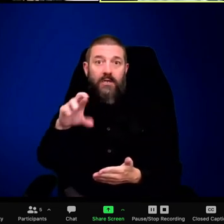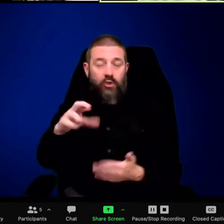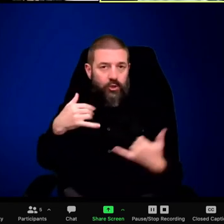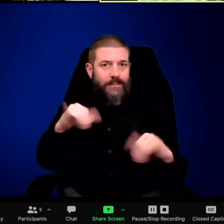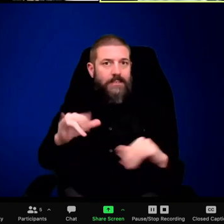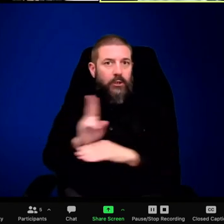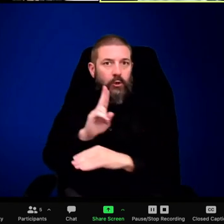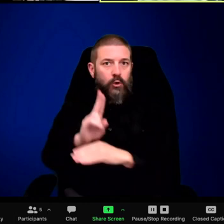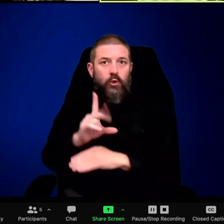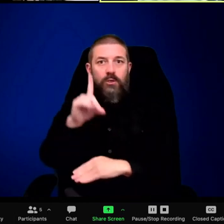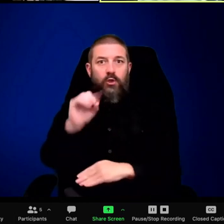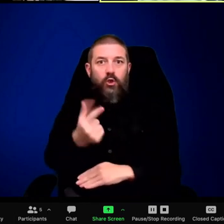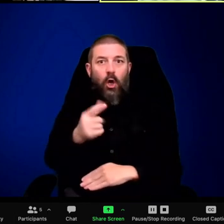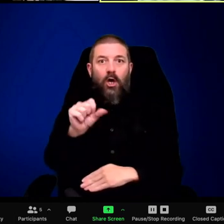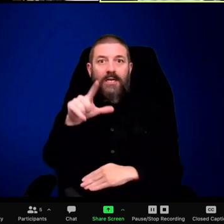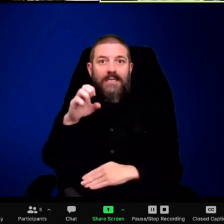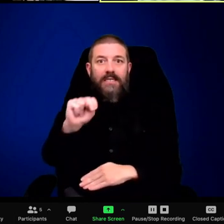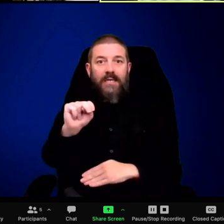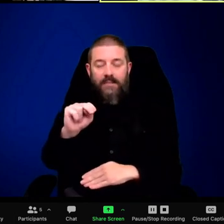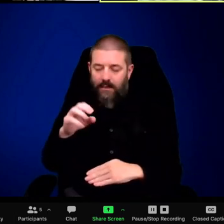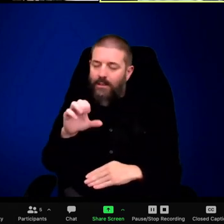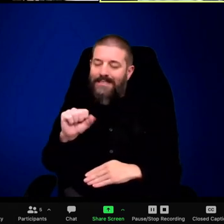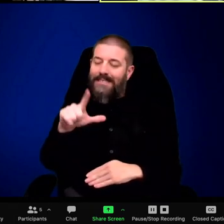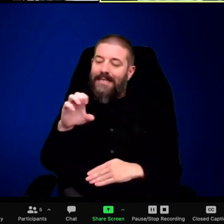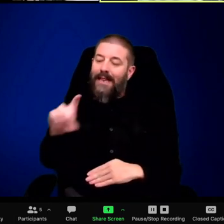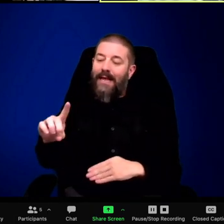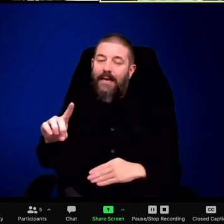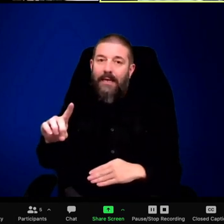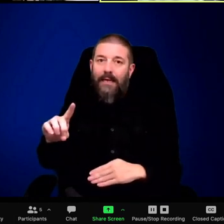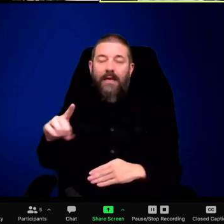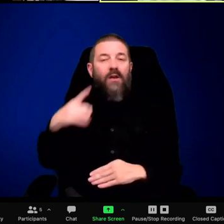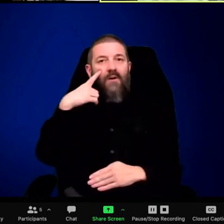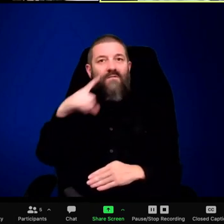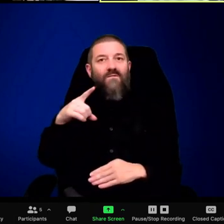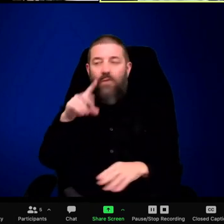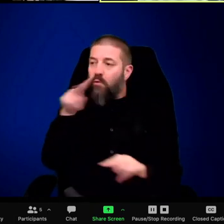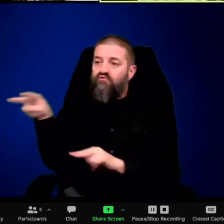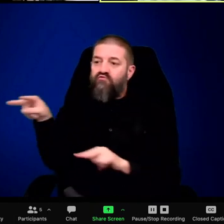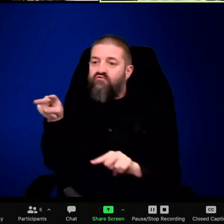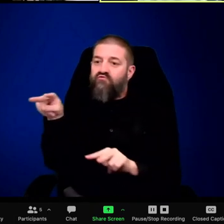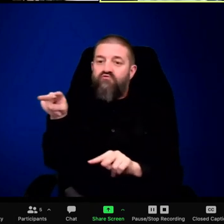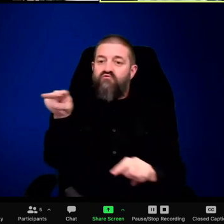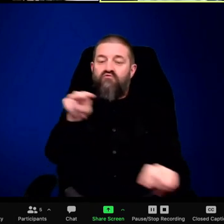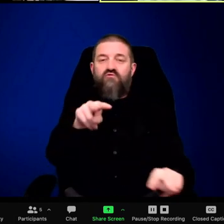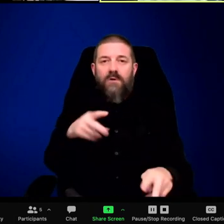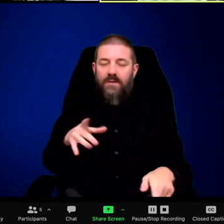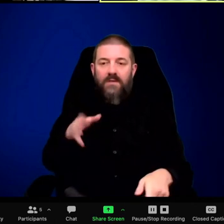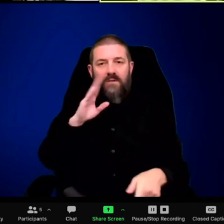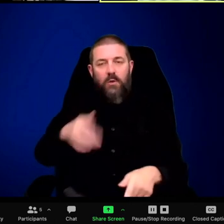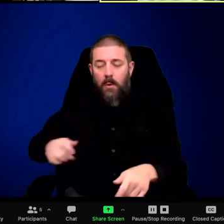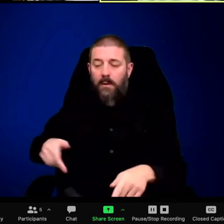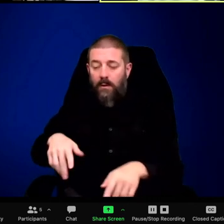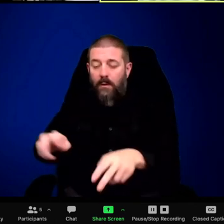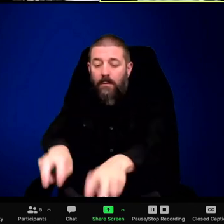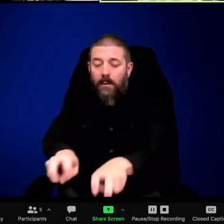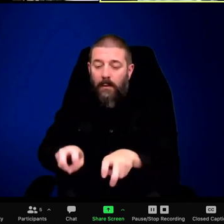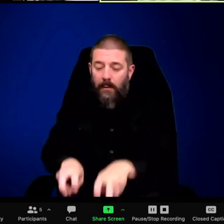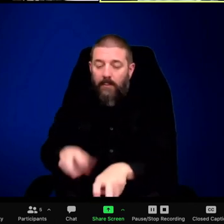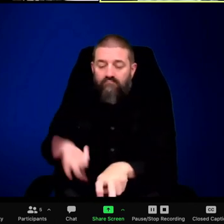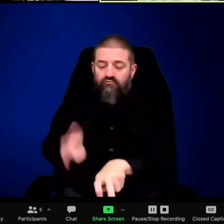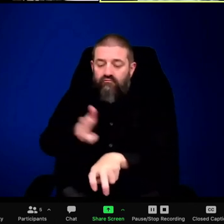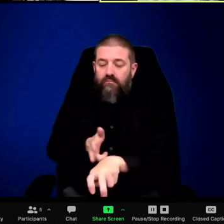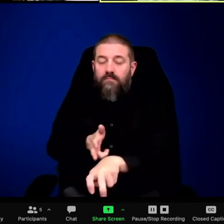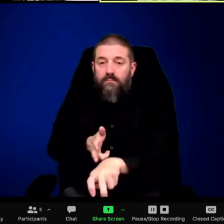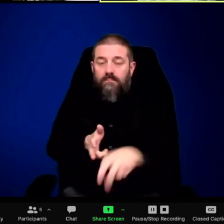a few wolves in the pack. Can you talk about how that's very detrimental to the pack and how they do pass down that tradition and how they need each other?